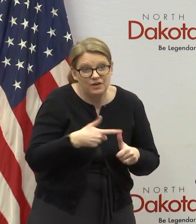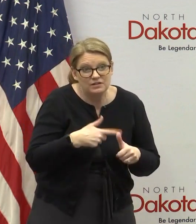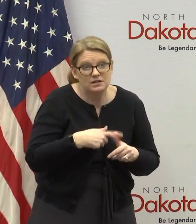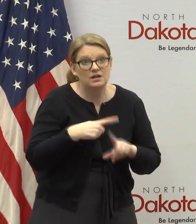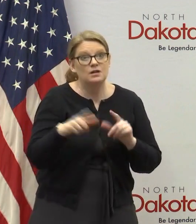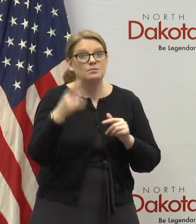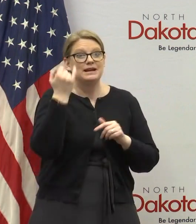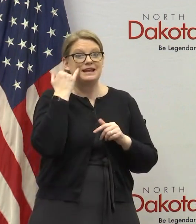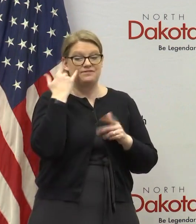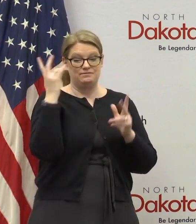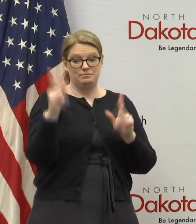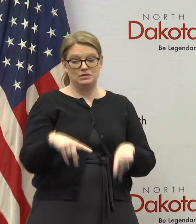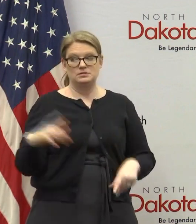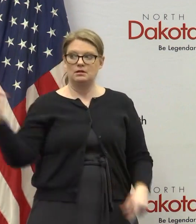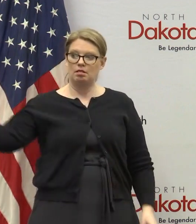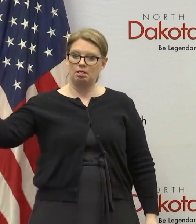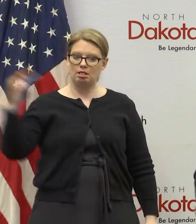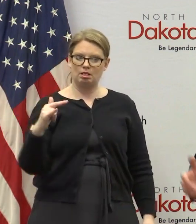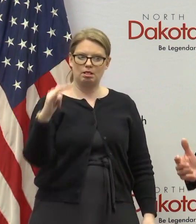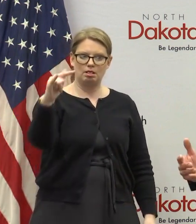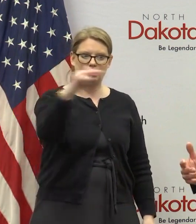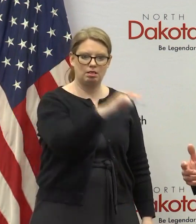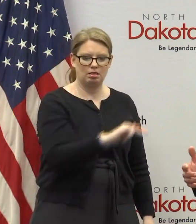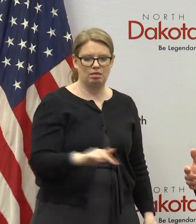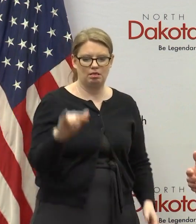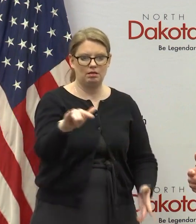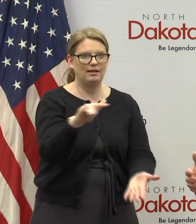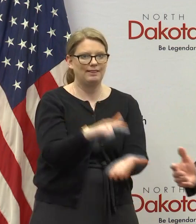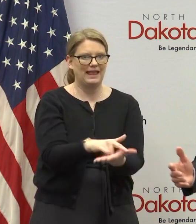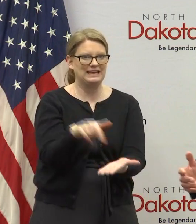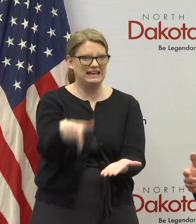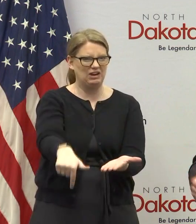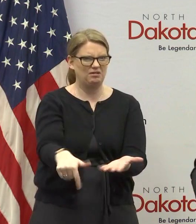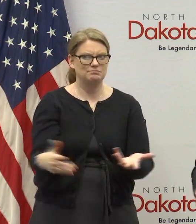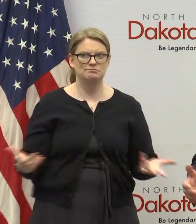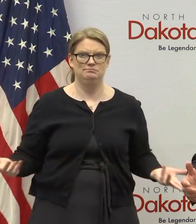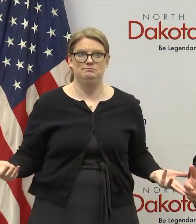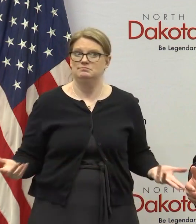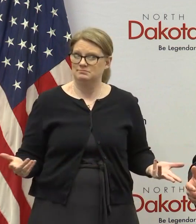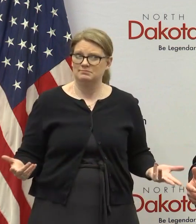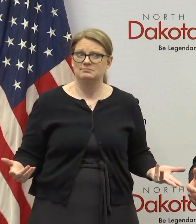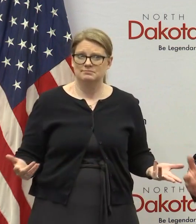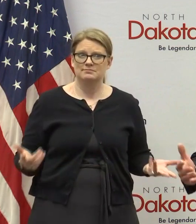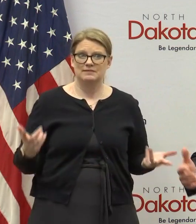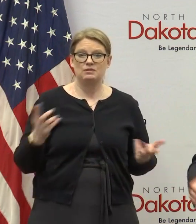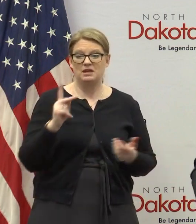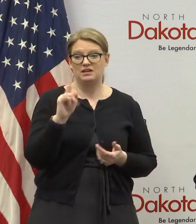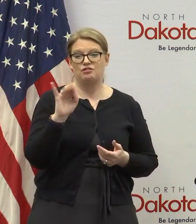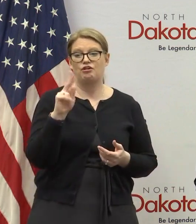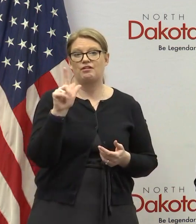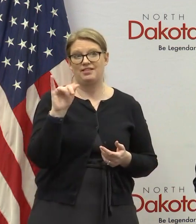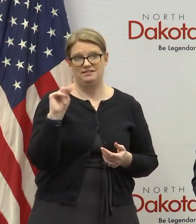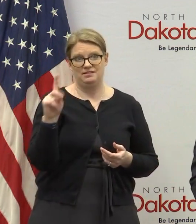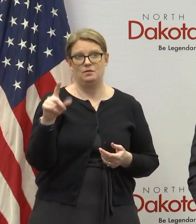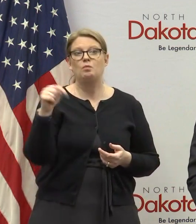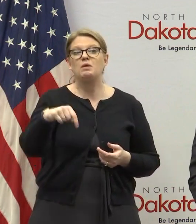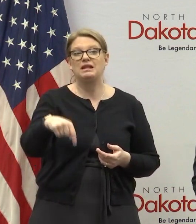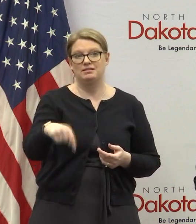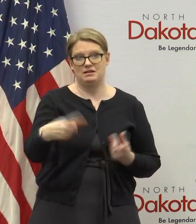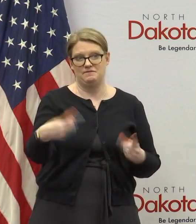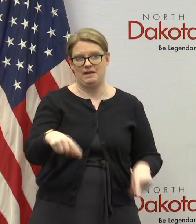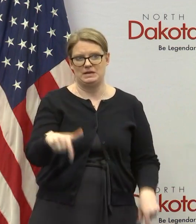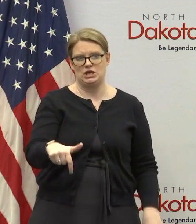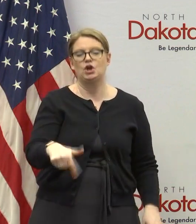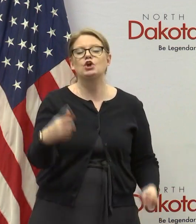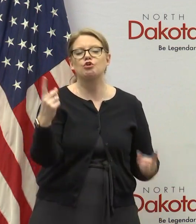couple plane legs and and and landed here we could we could have been kirkland very easily could have been kirkland so